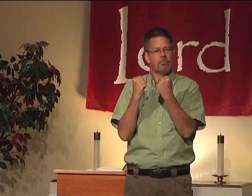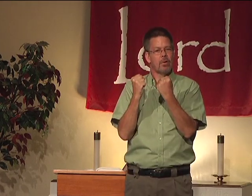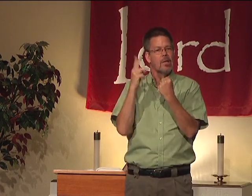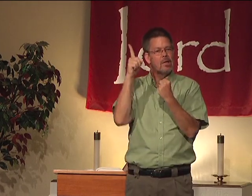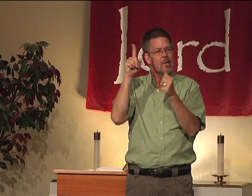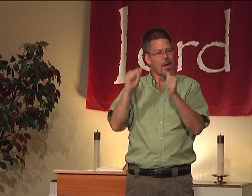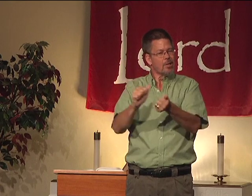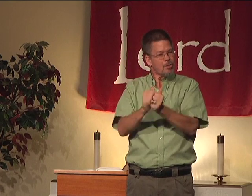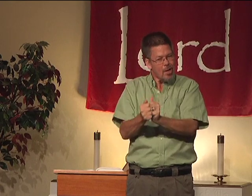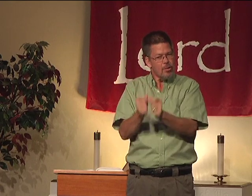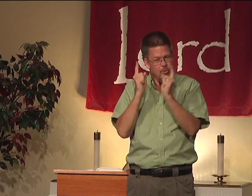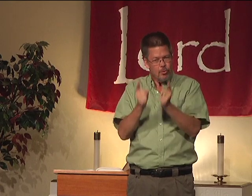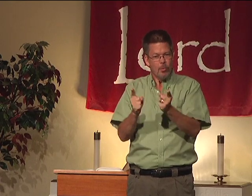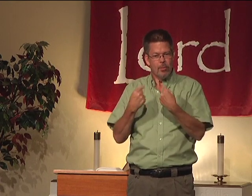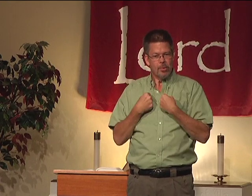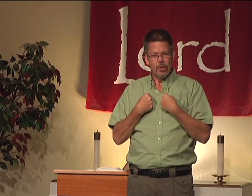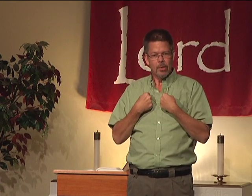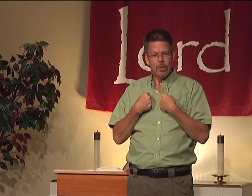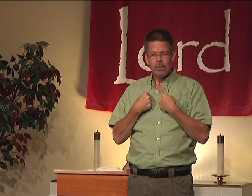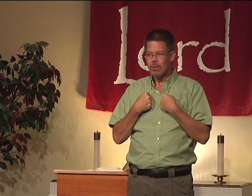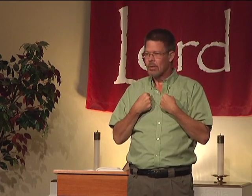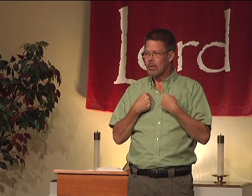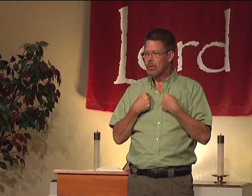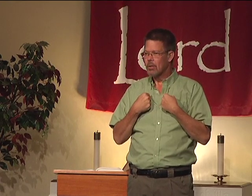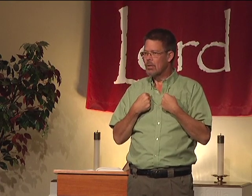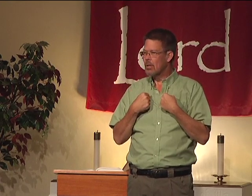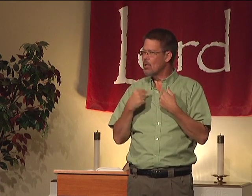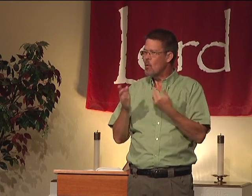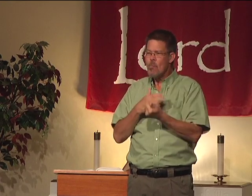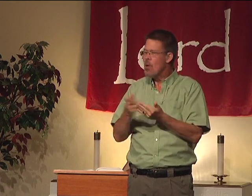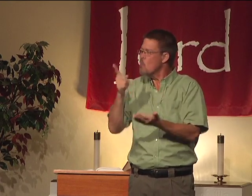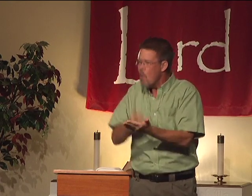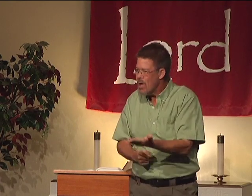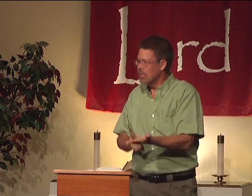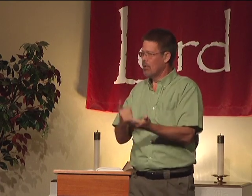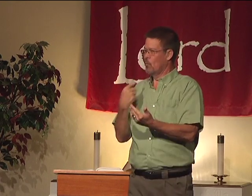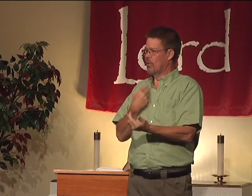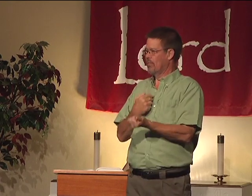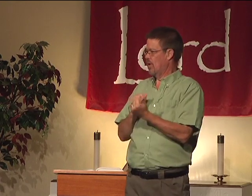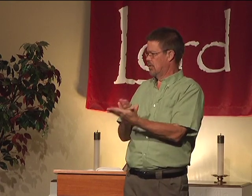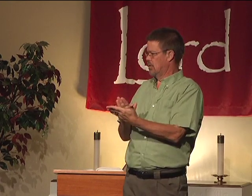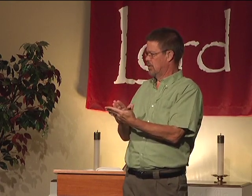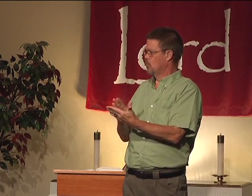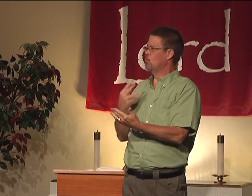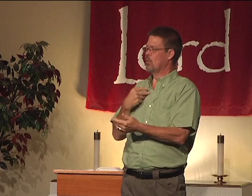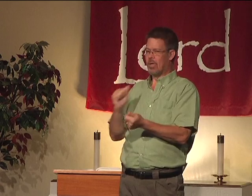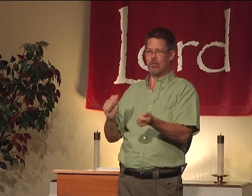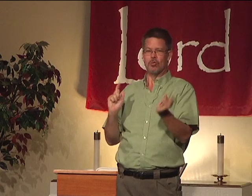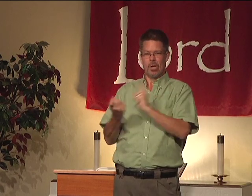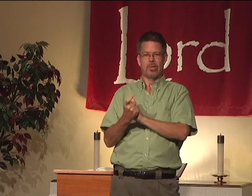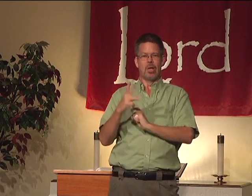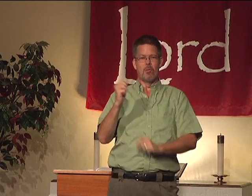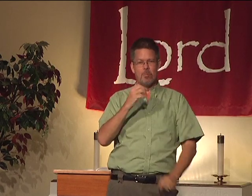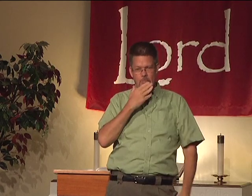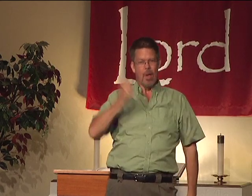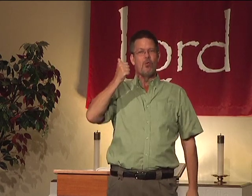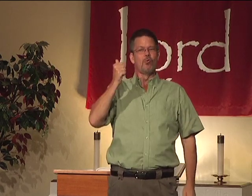powerful. And he can change you and me. No matter what we face, we can